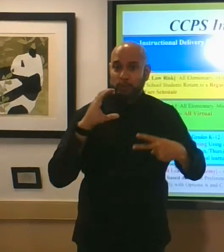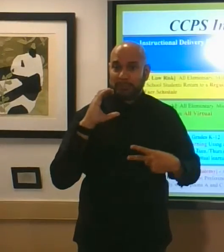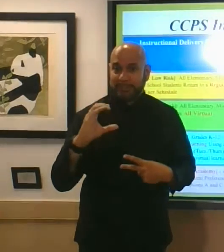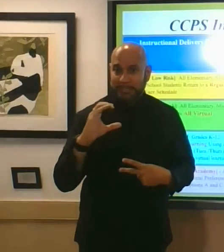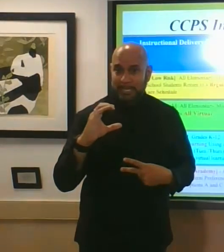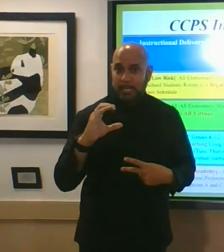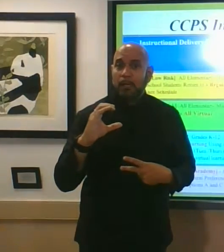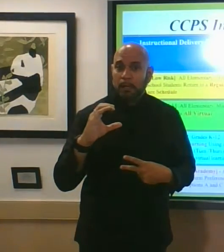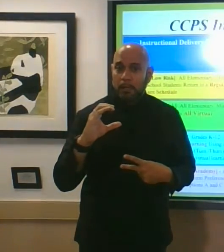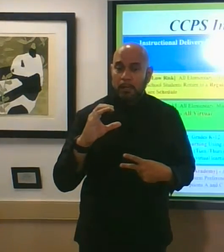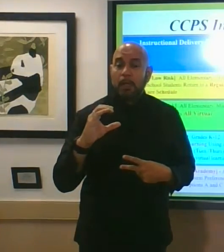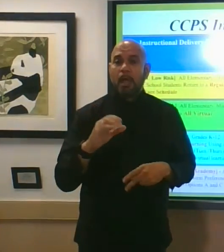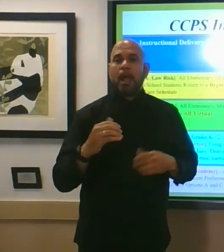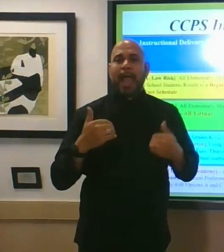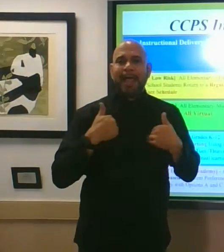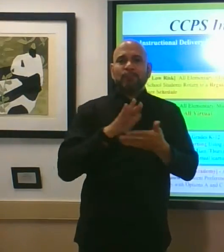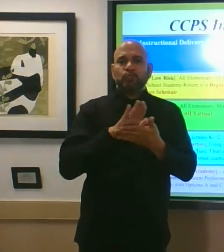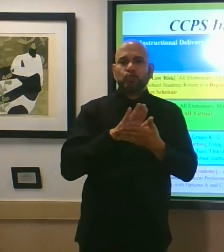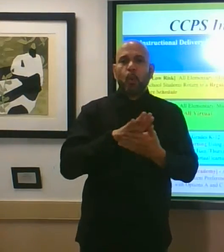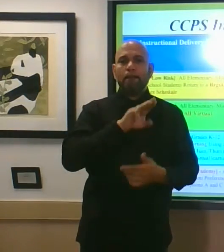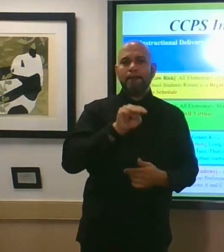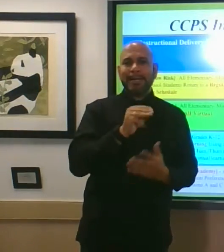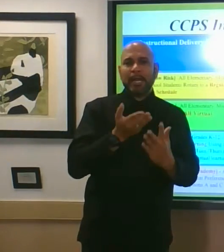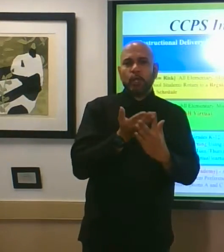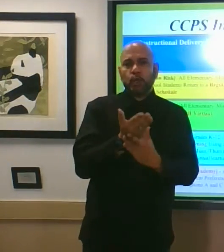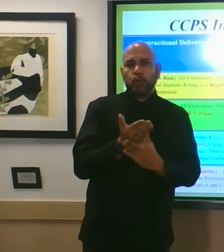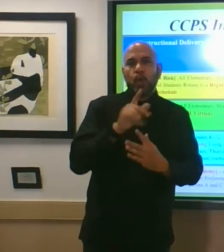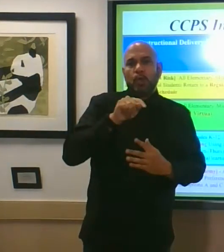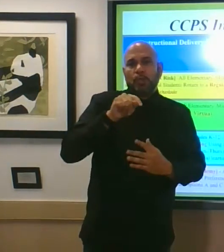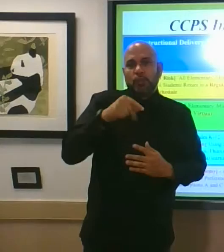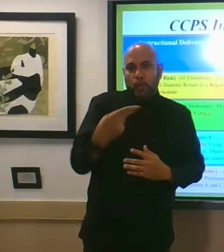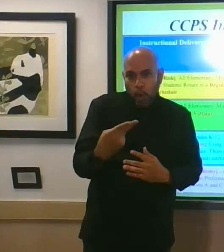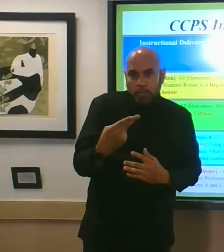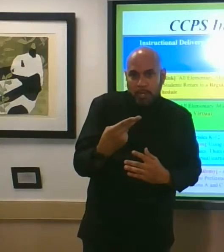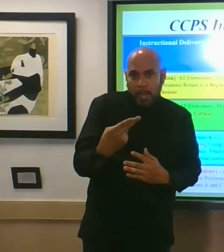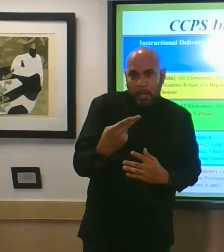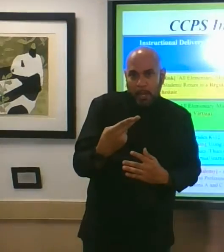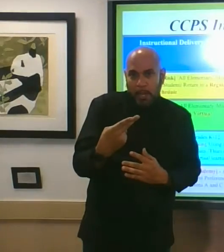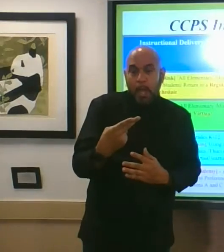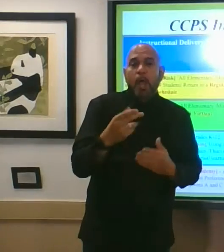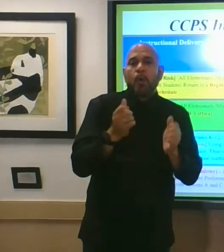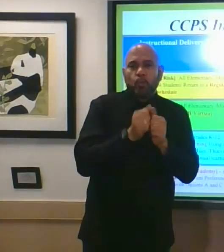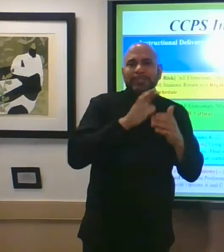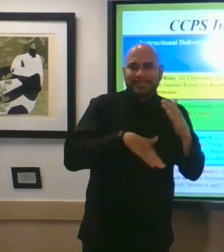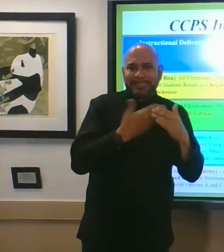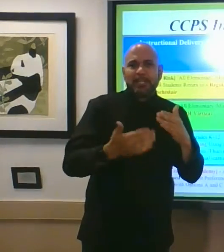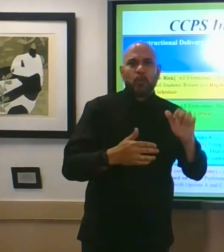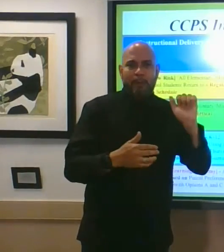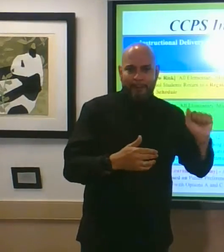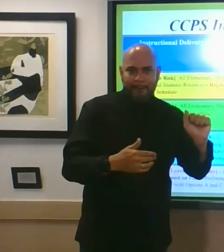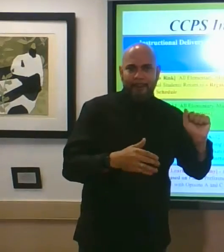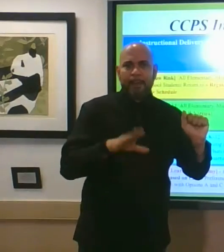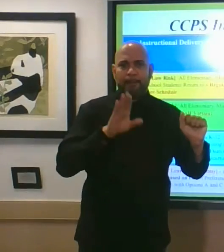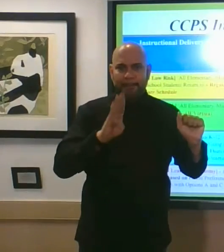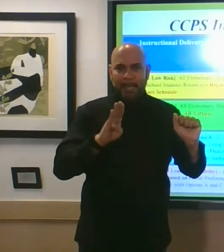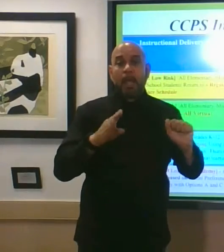thursdays and then virtual on fridays then you will be working with your teachers when you're in school face to face and virtually when